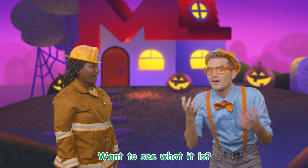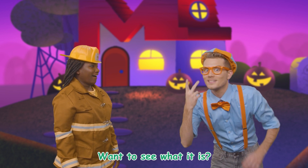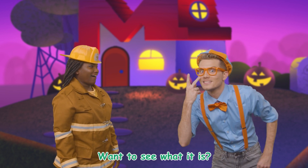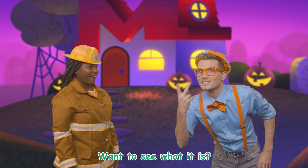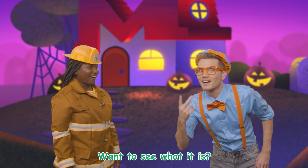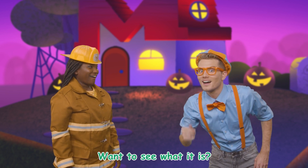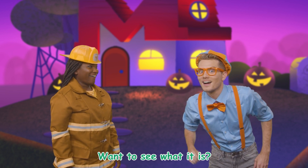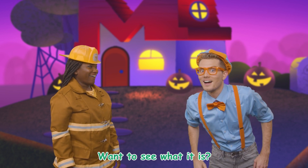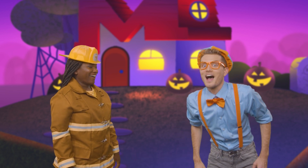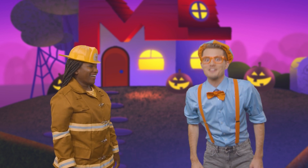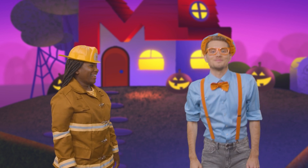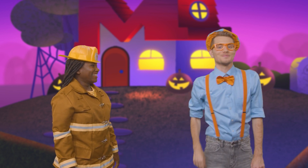Want to see what it is?